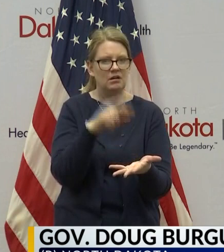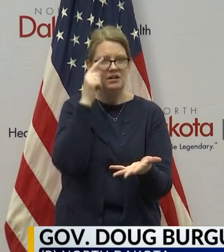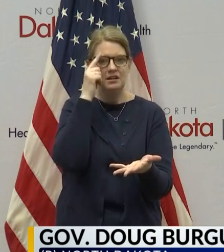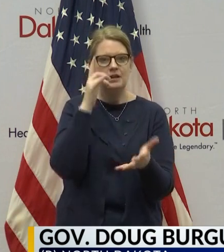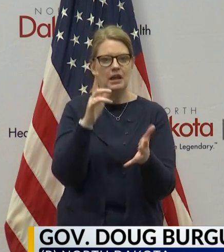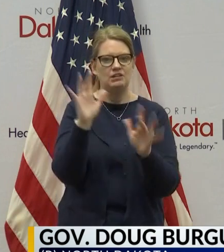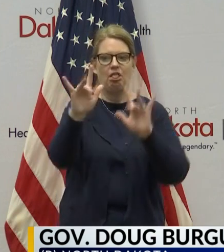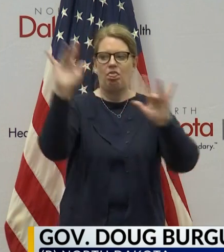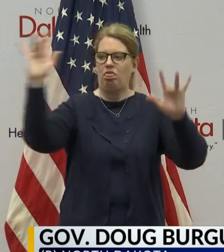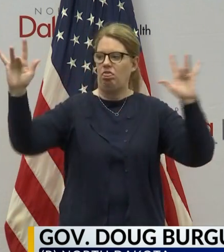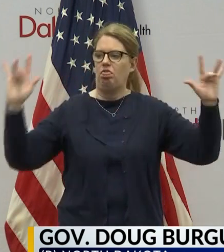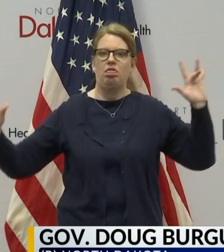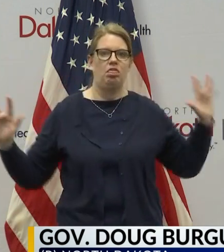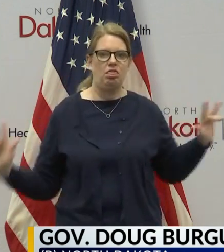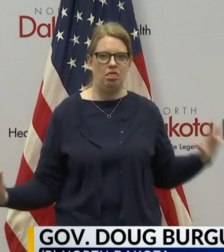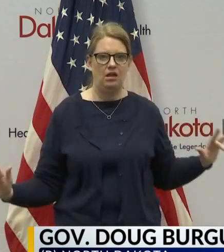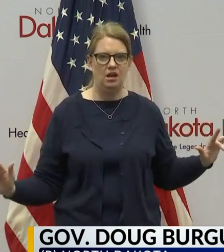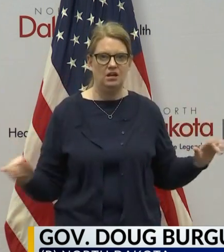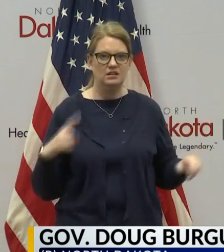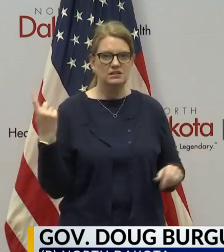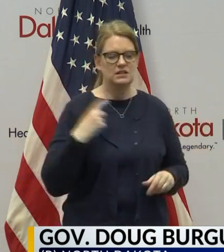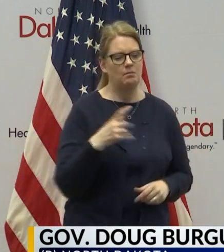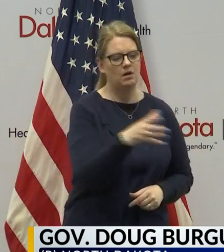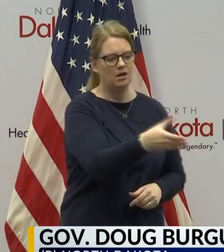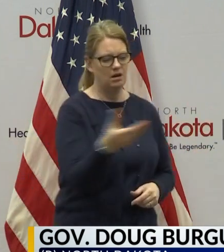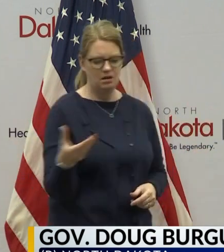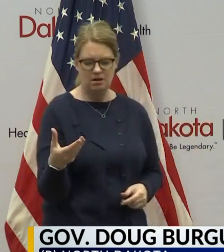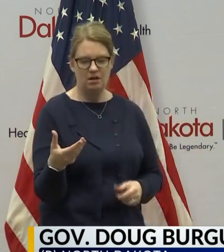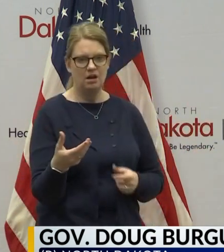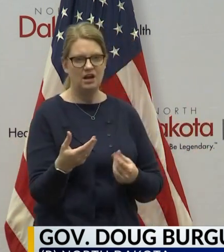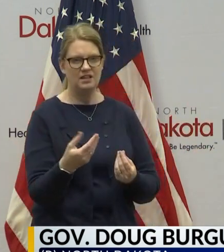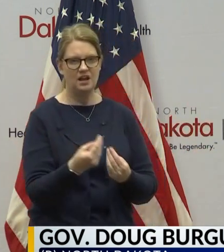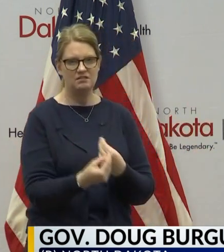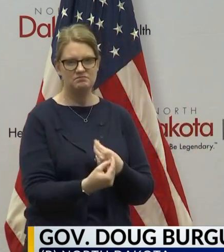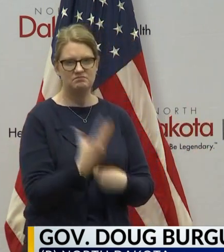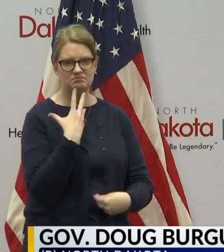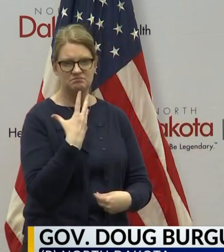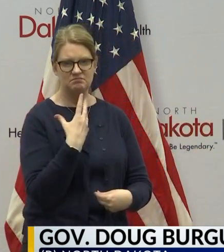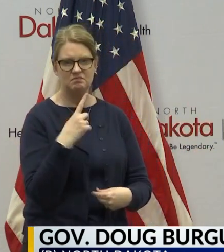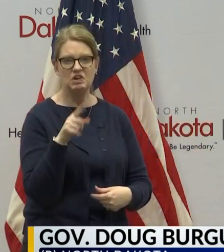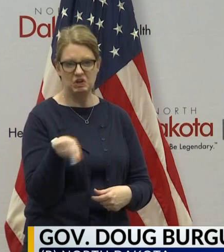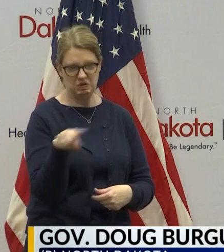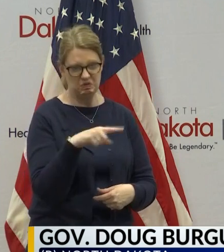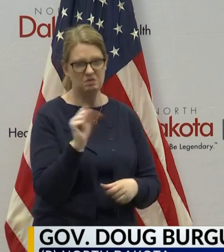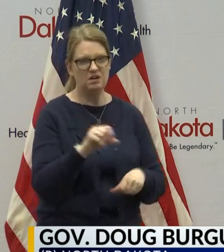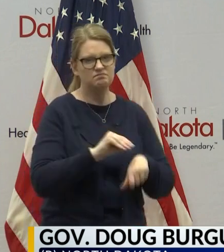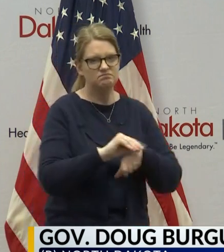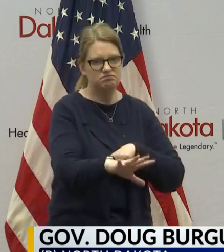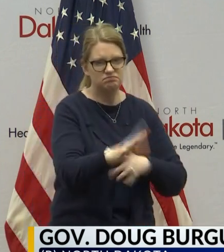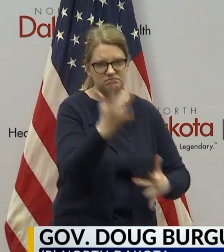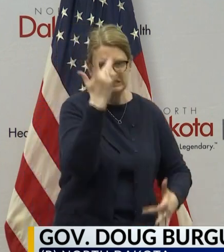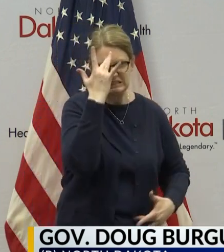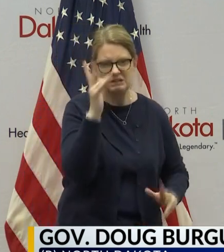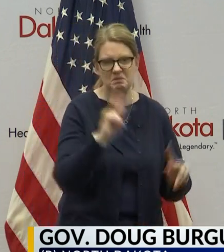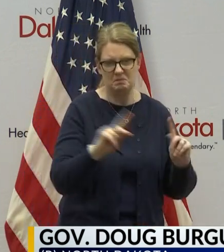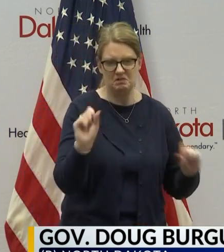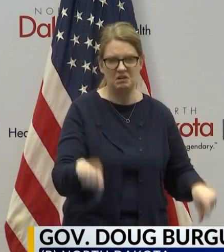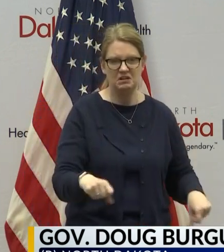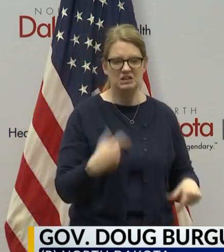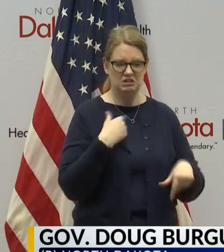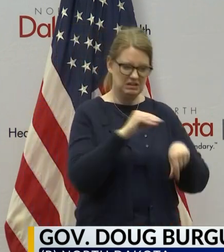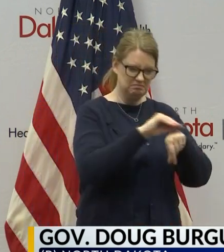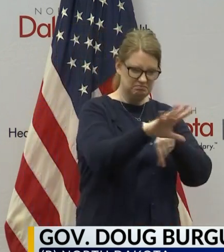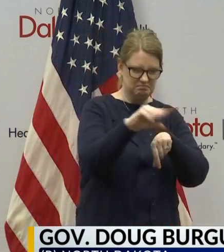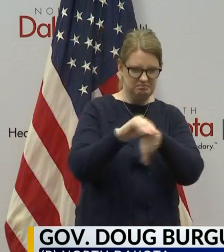and it may have no effect on you, could be deadly to them. And so, again, avoiding travel, no